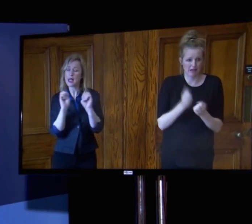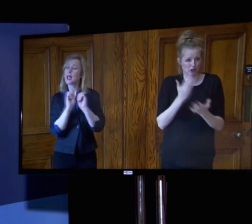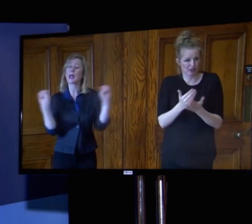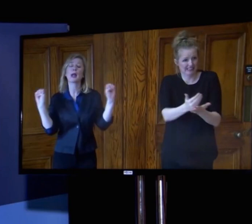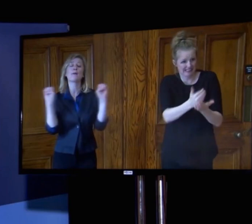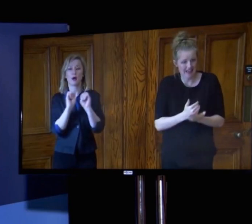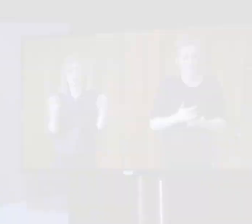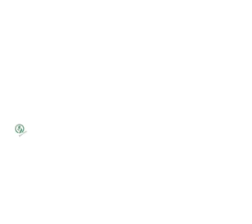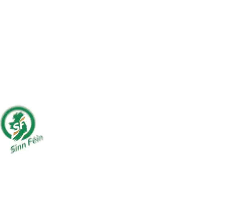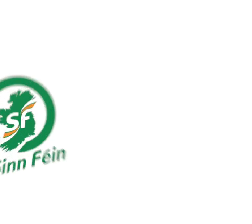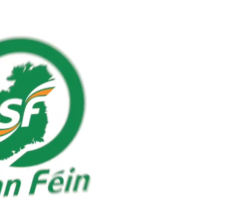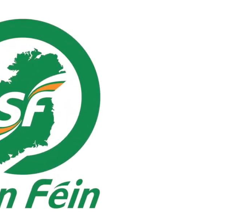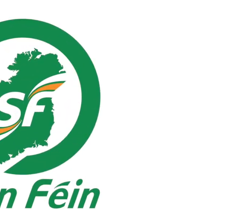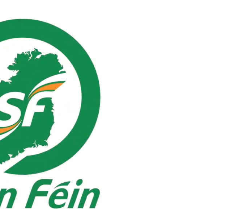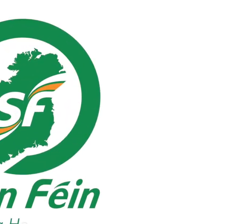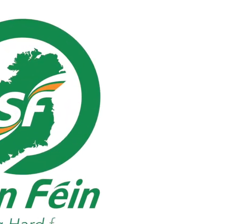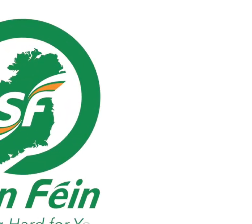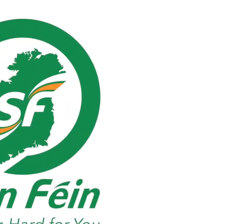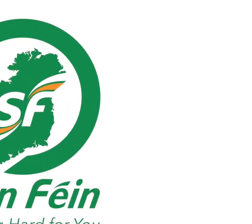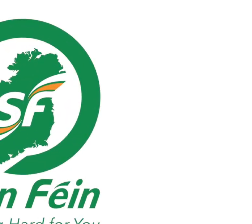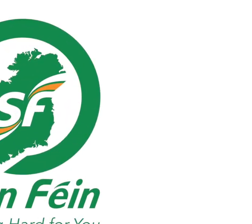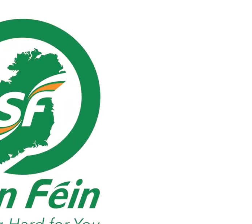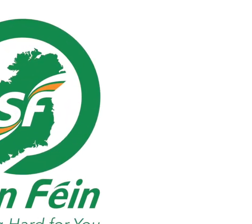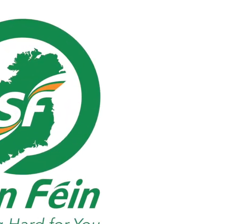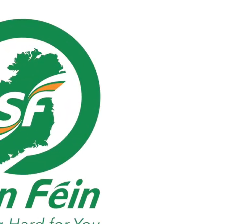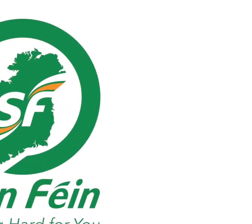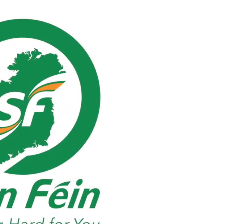lives because that's the priority. Thank you.